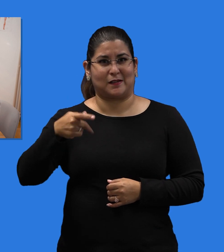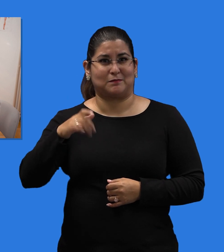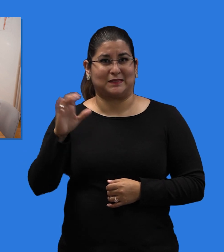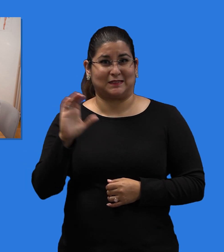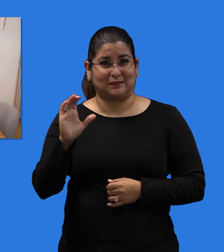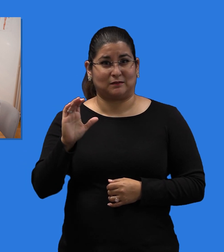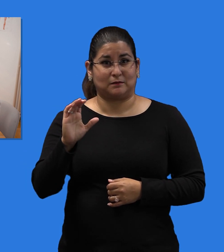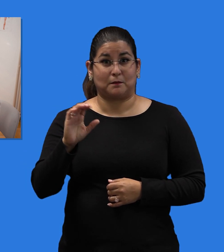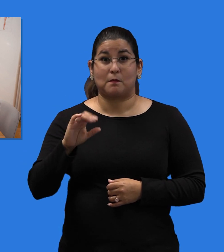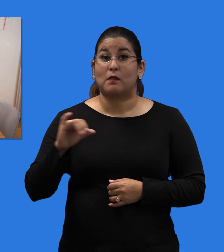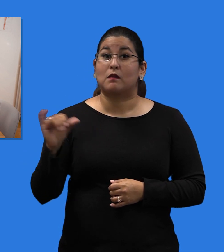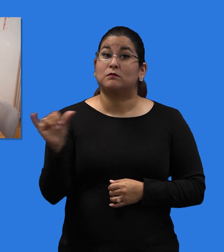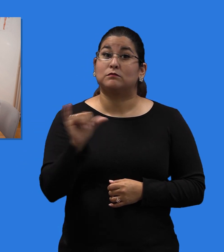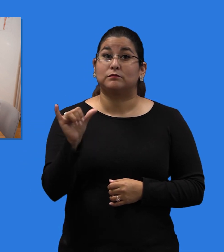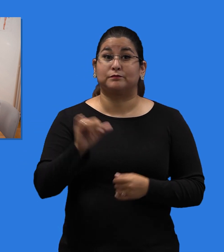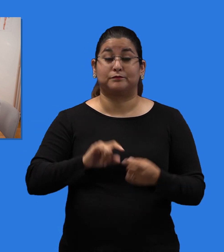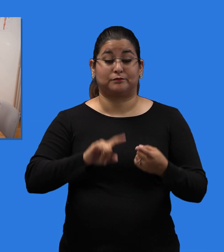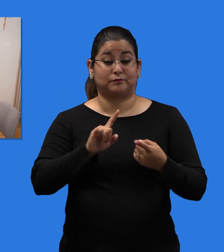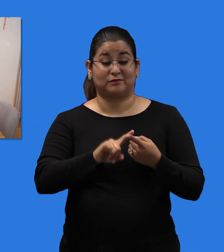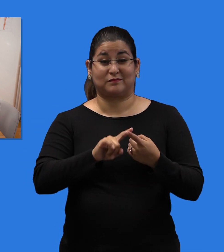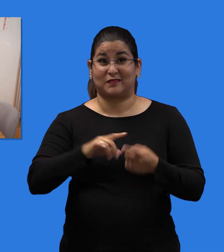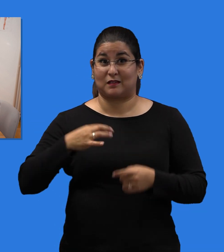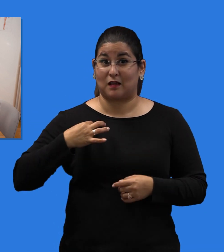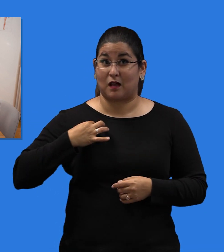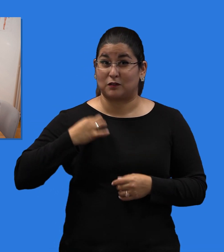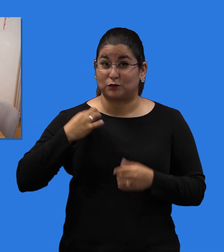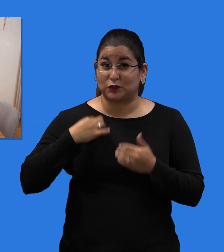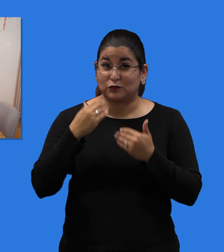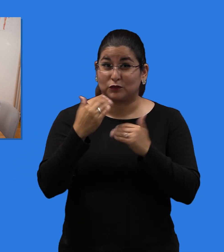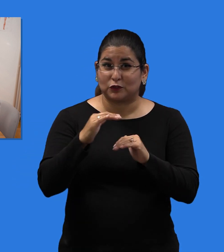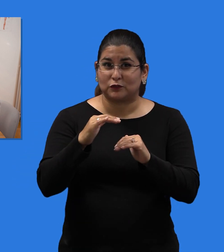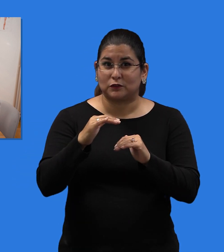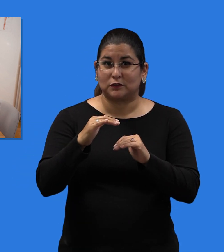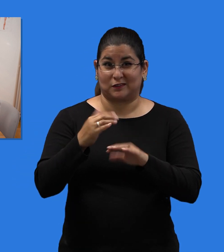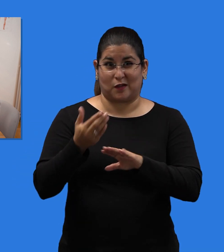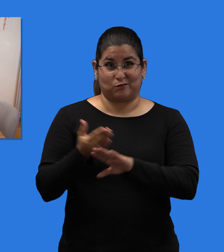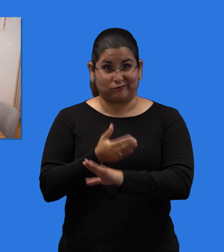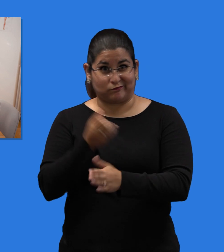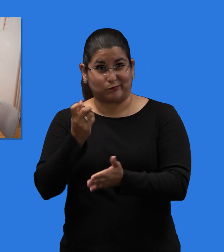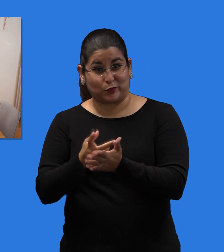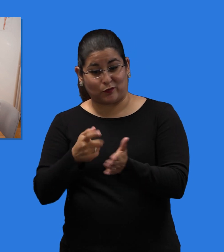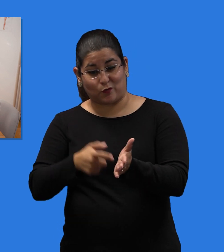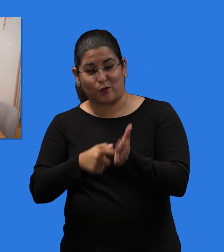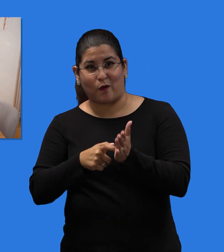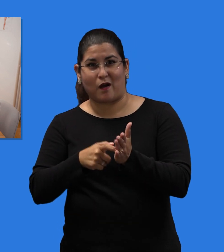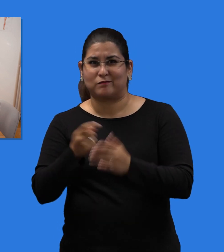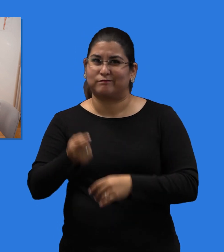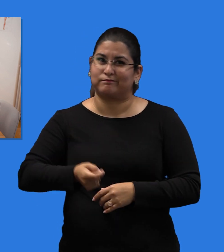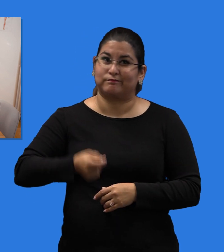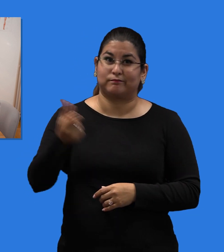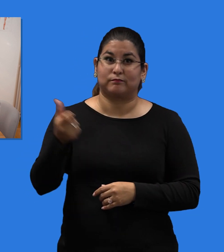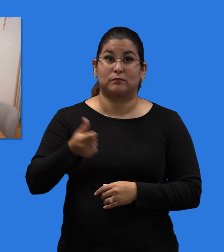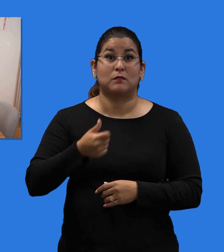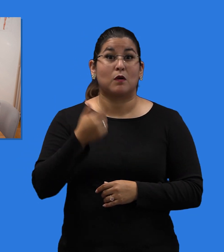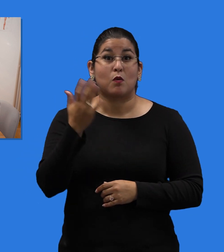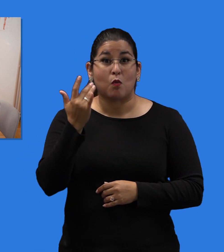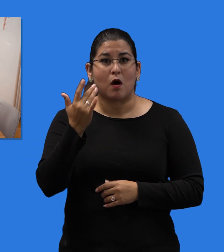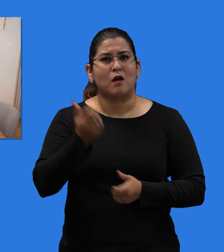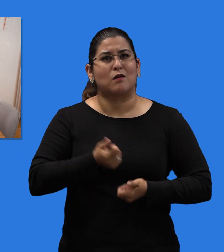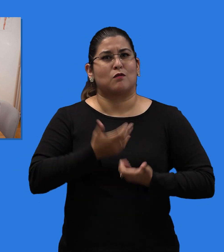Remove eligibility restrictions and pre-authorization requirements that make it difficult for people with